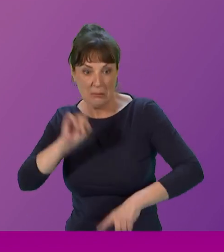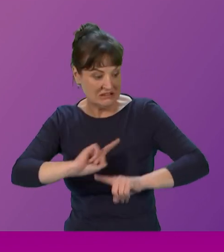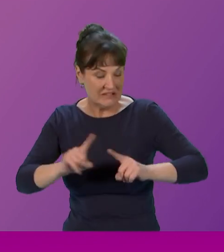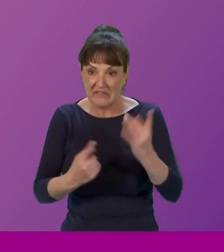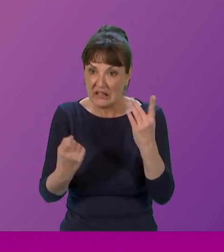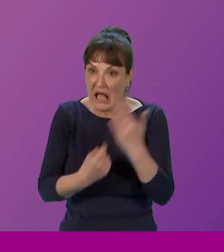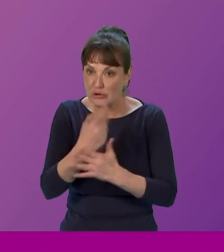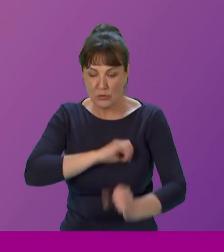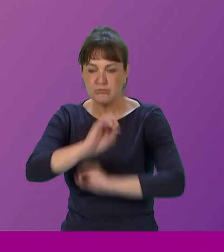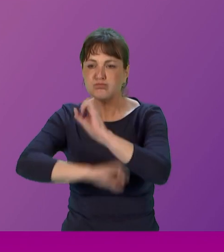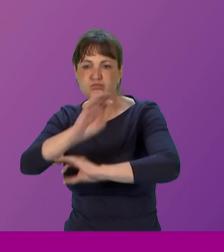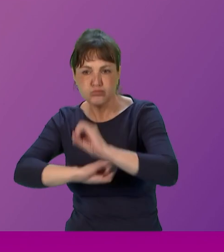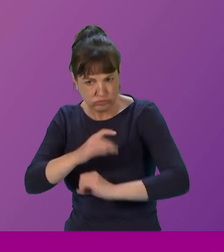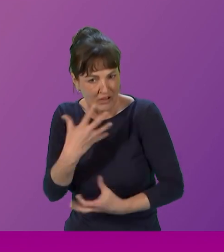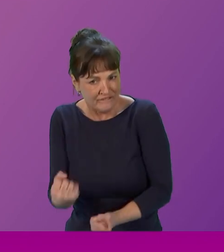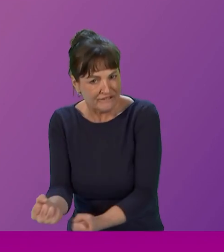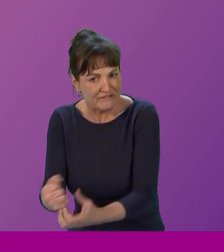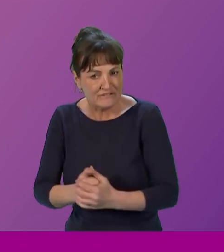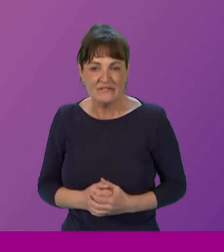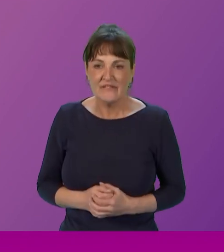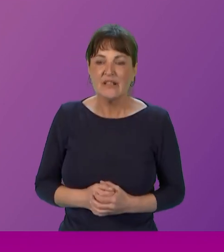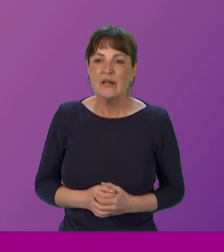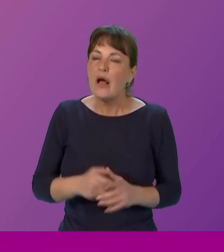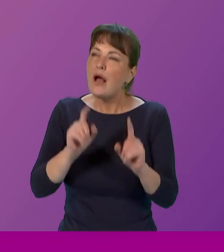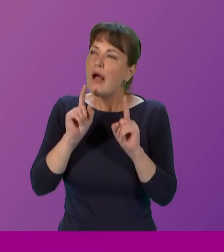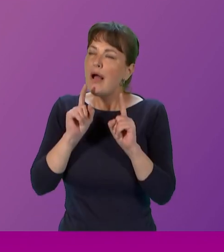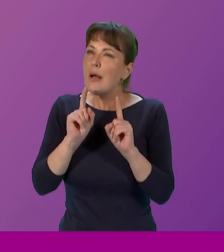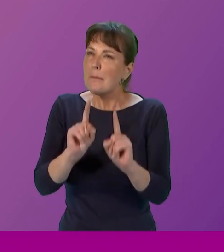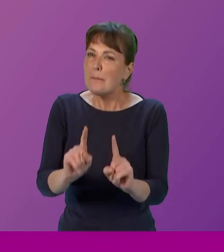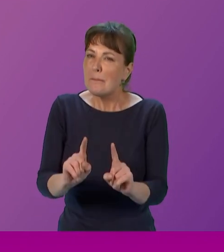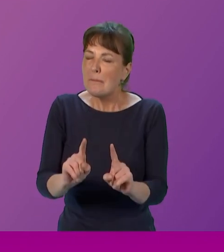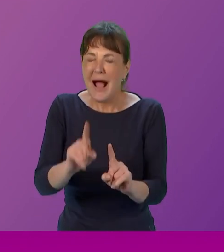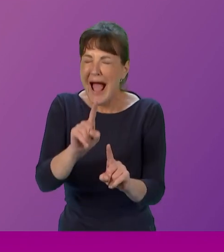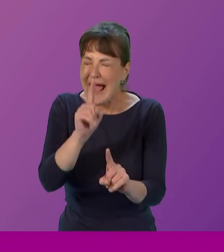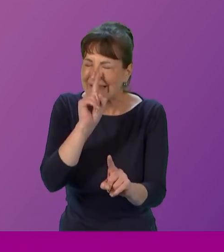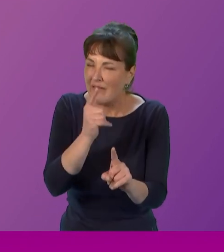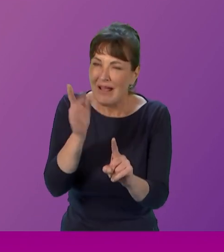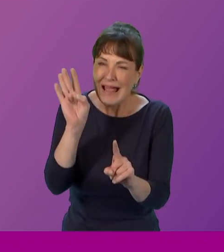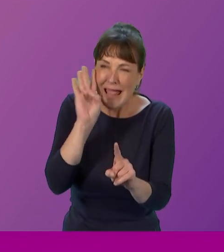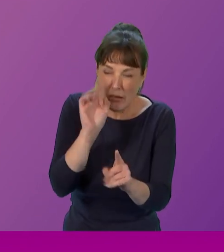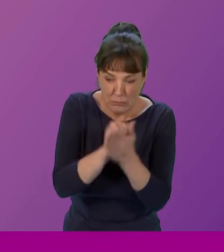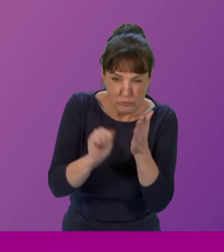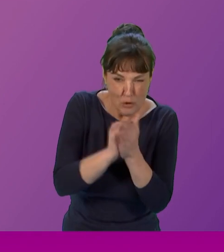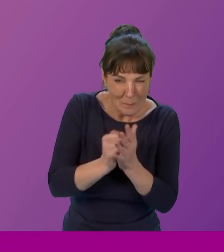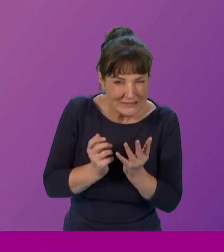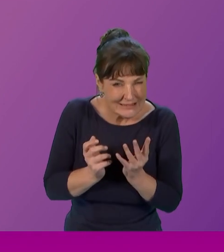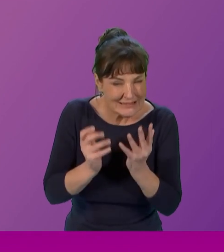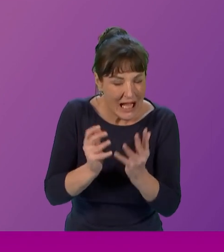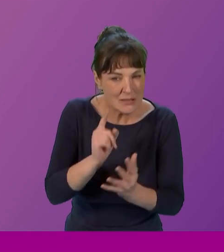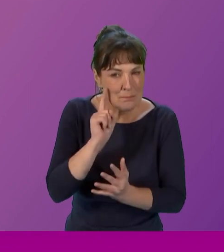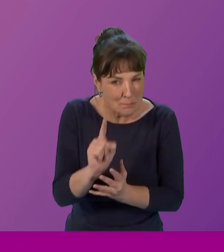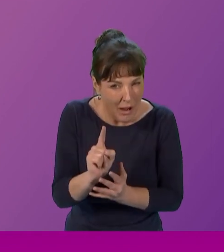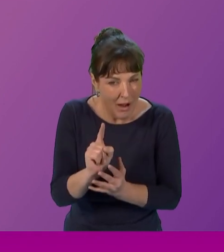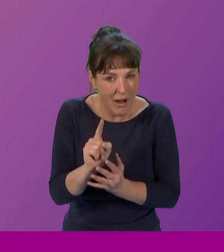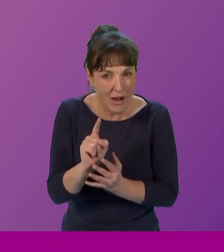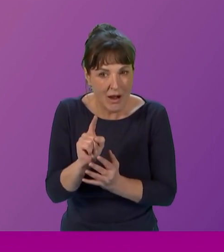But I was struck, I think you, and I didn't hear the statistics properly, but you, you were, I think, saying